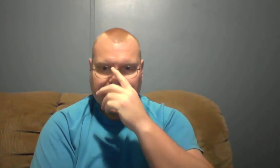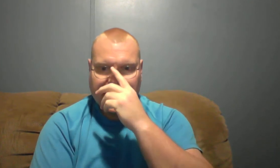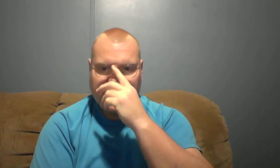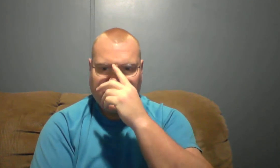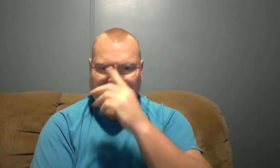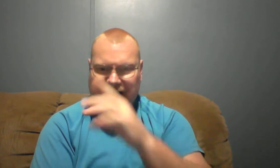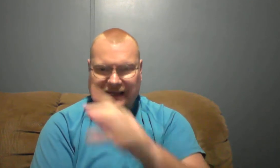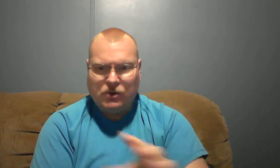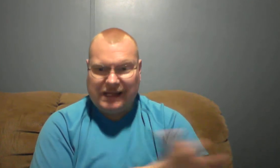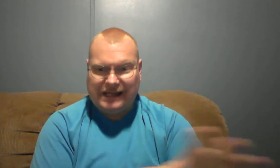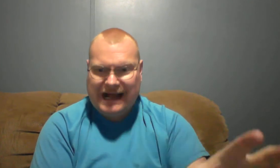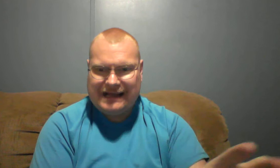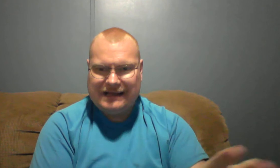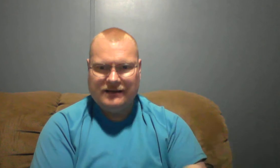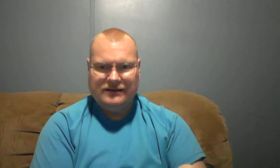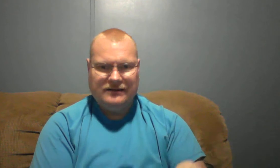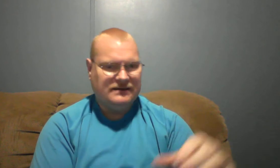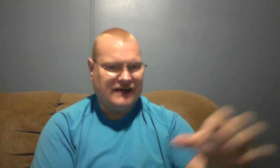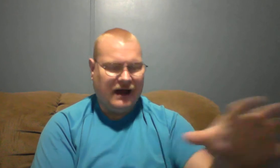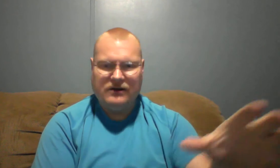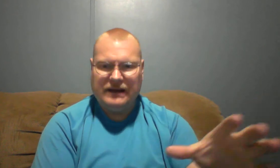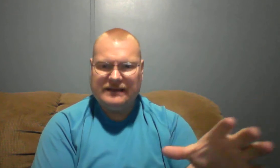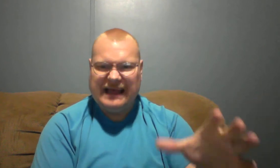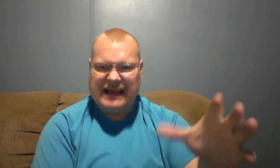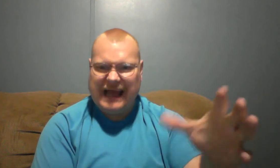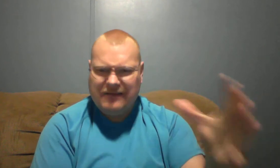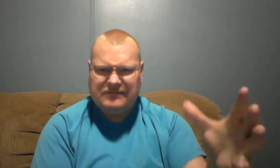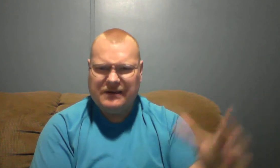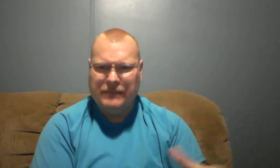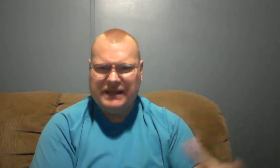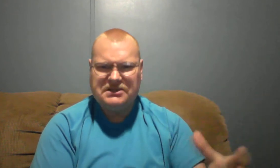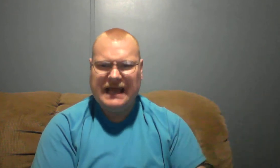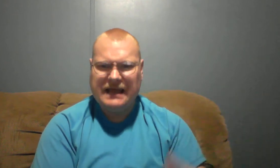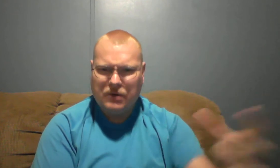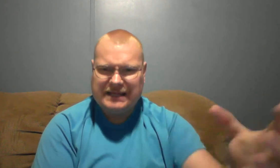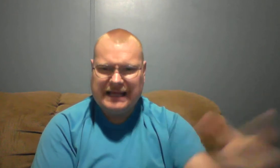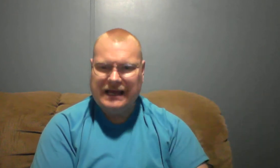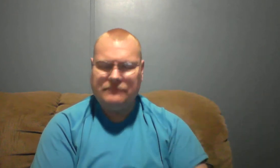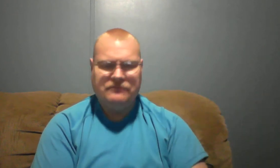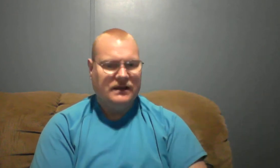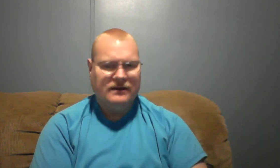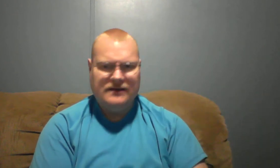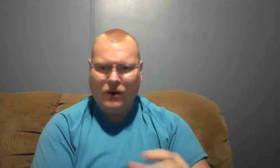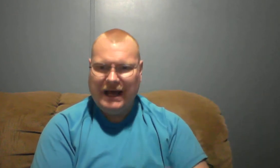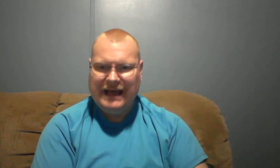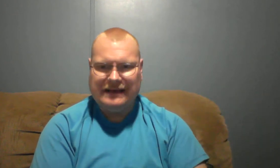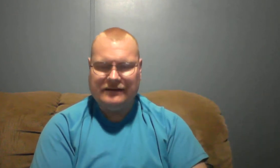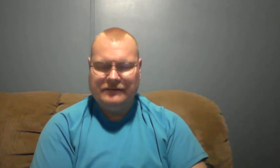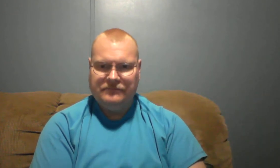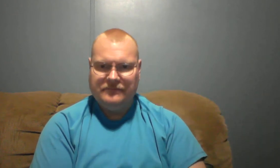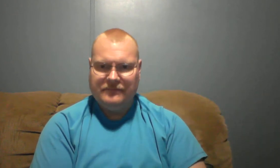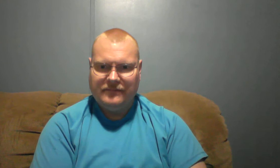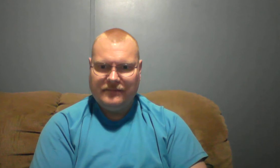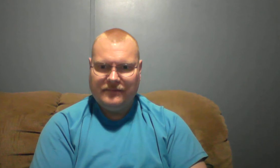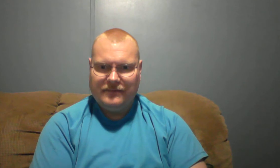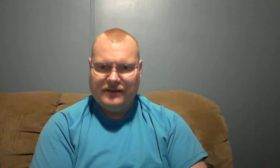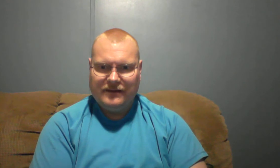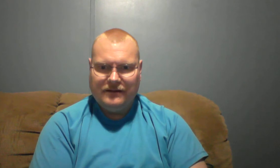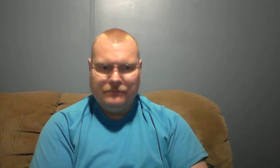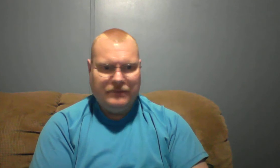Do I like to talk about that and have to mention that and bring that up? No, I hate it. But